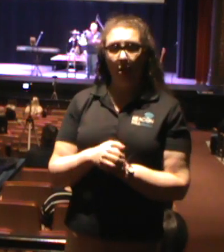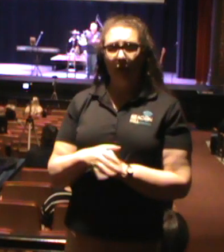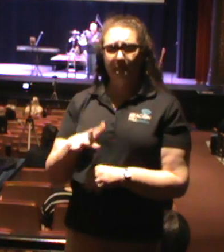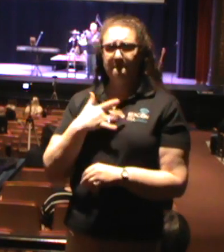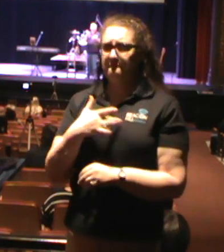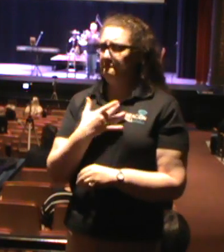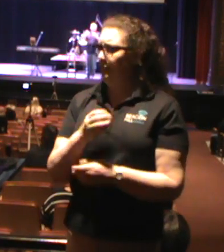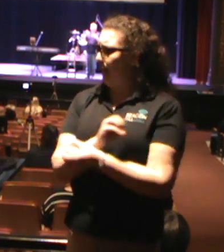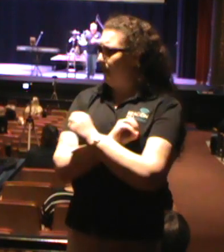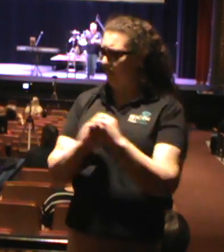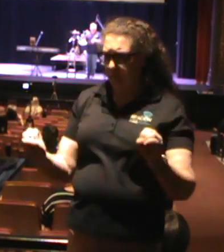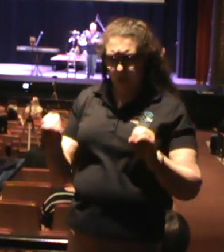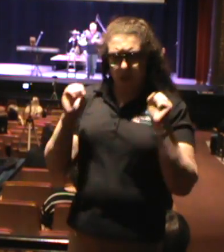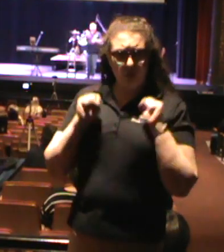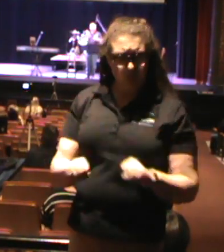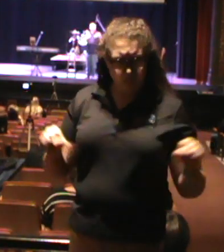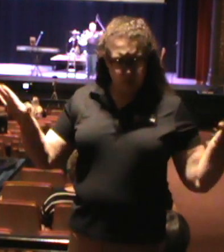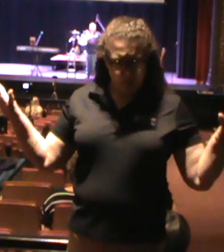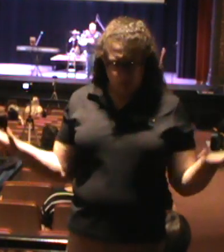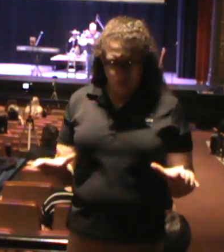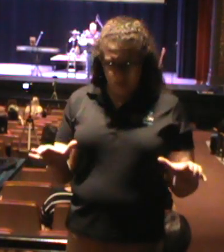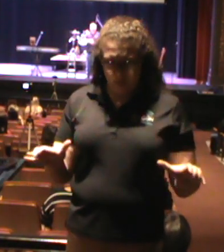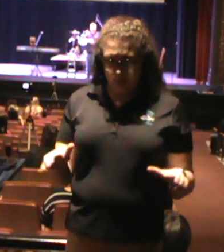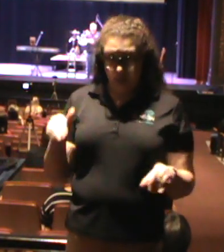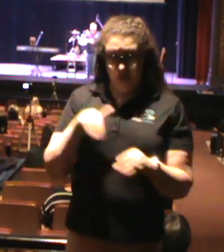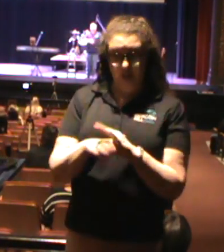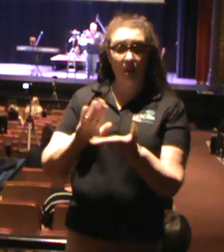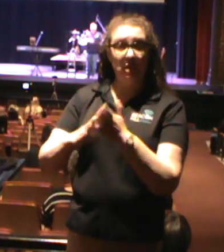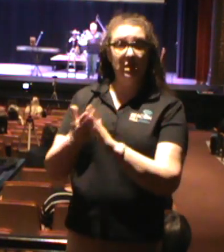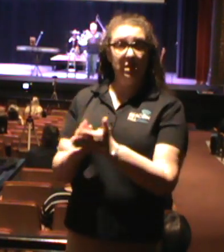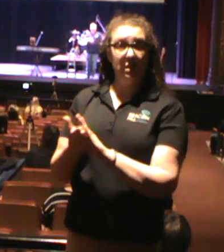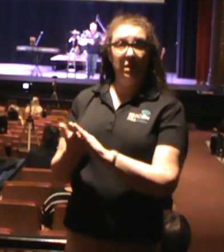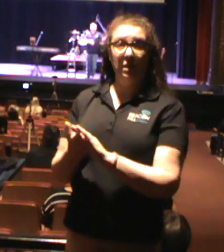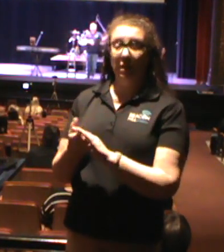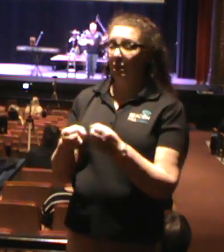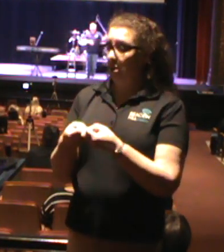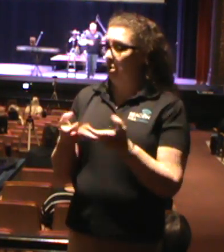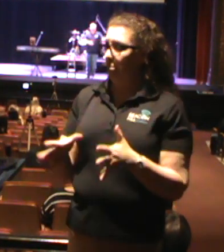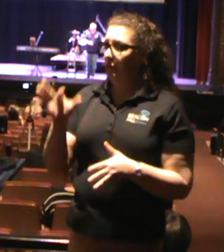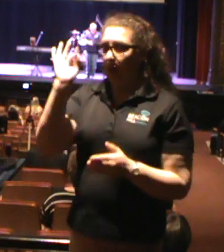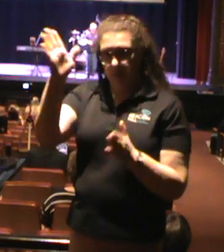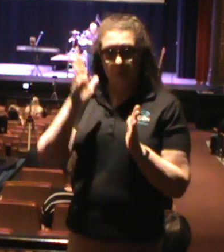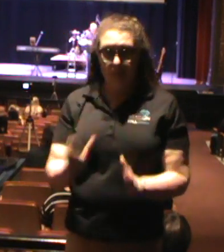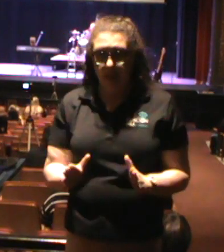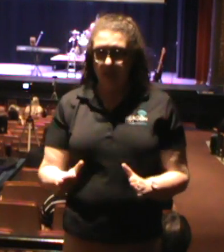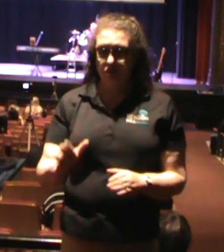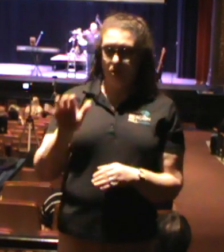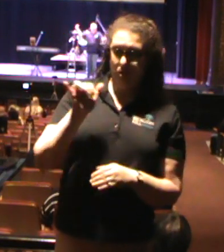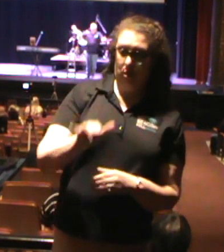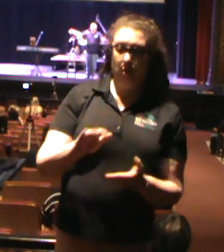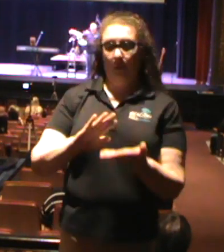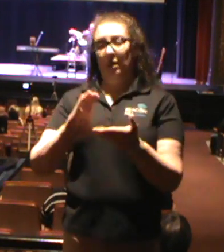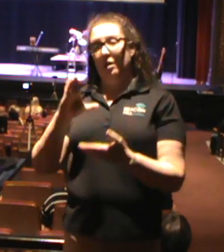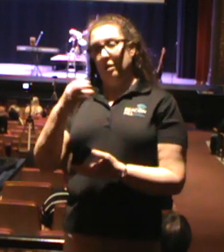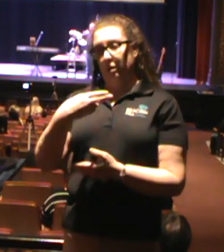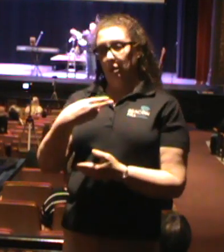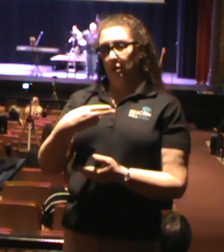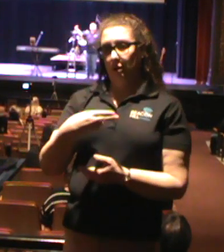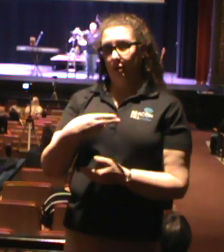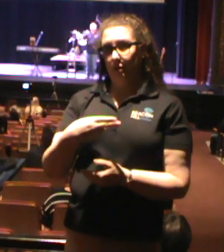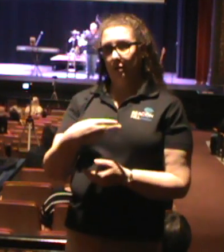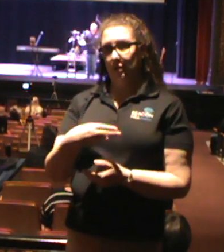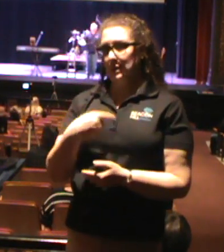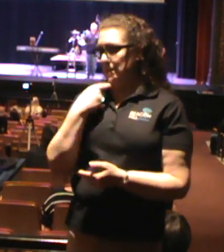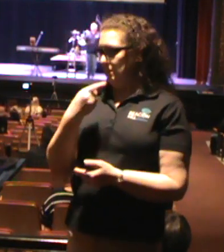nothing that could be done in the city without the pastors of Colonial Heights Baptist Church and Mount Pleasant Baptist